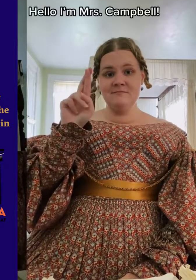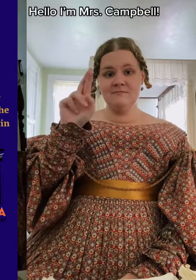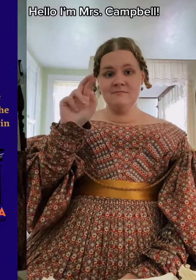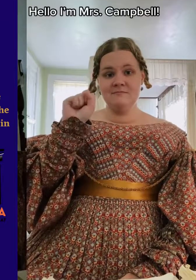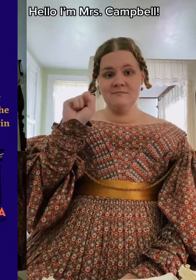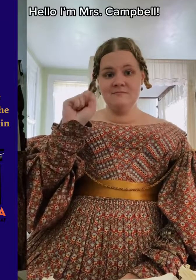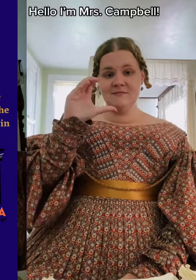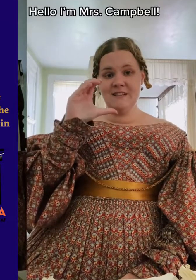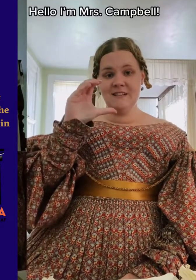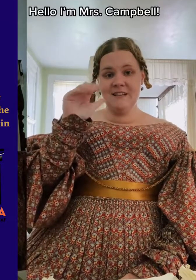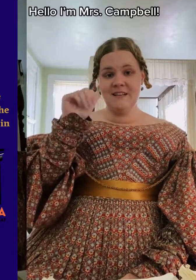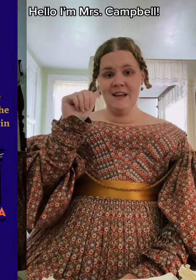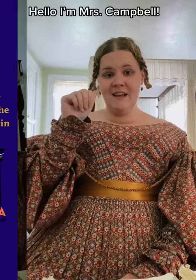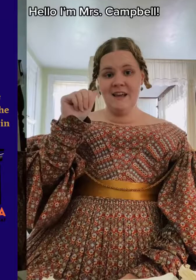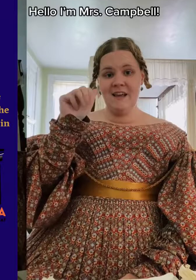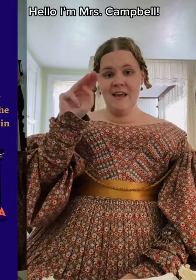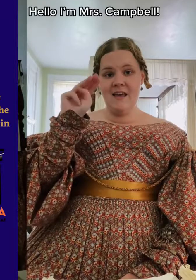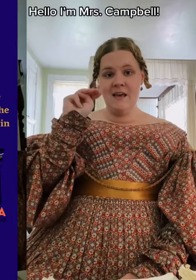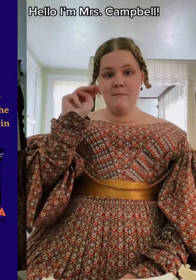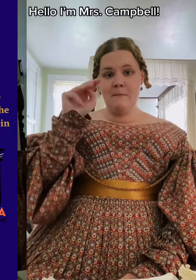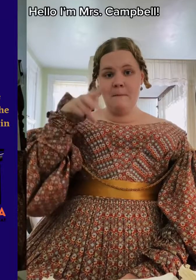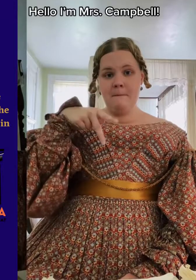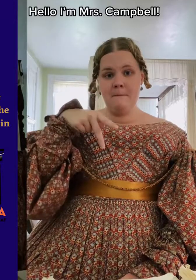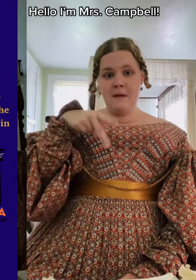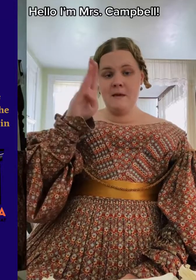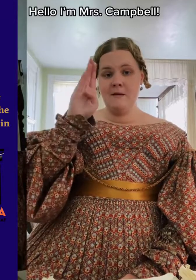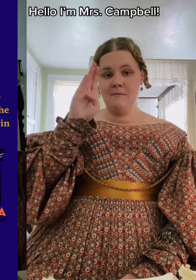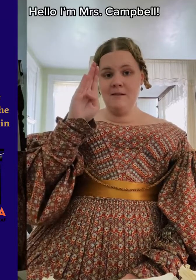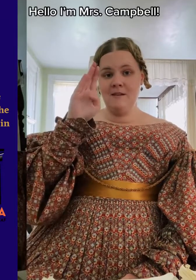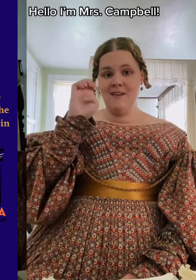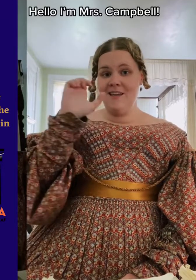Hello, I'm M.R.'s Campbell.